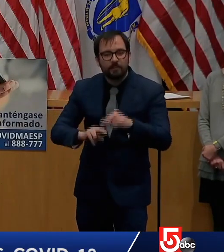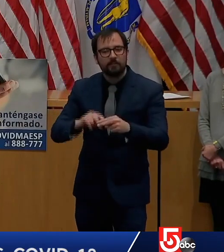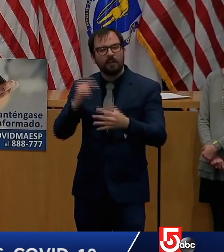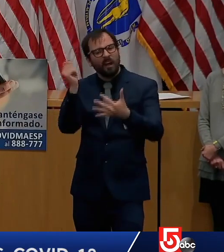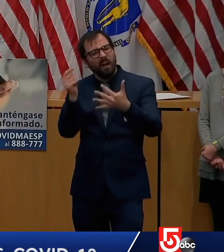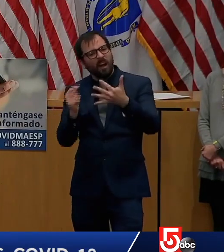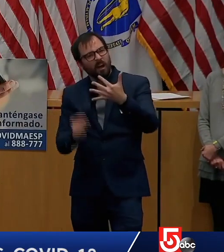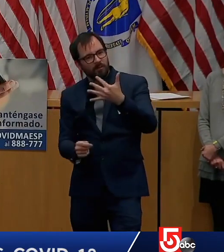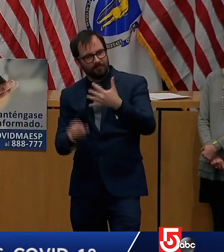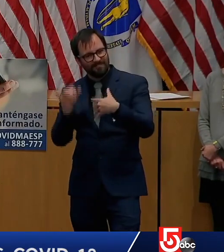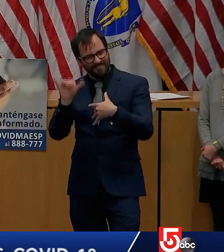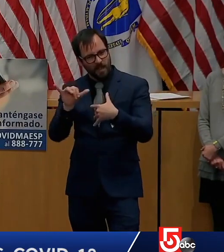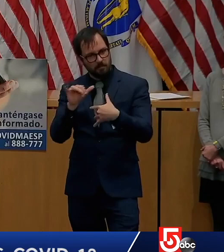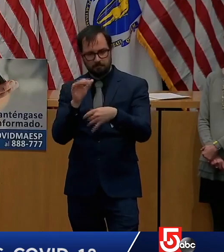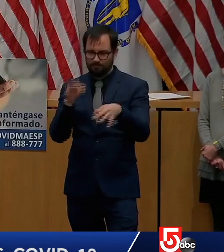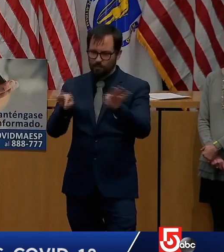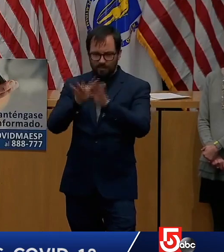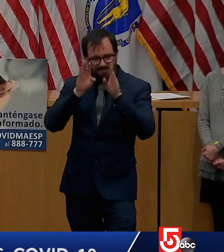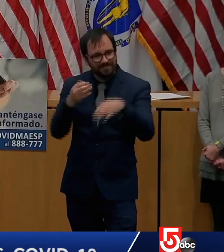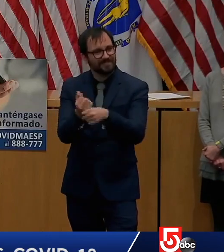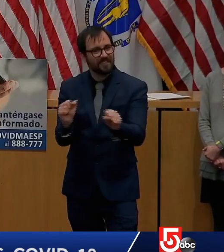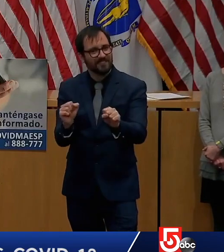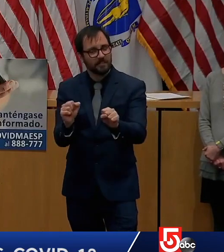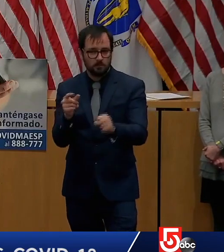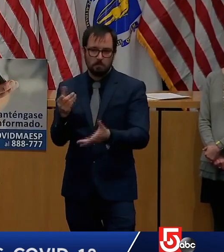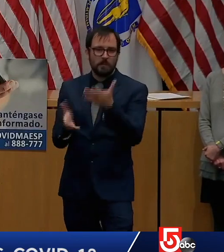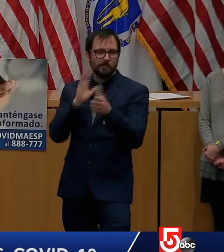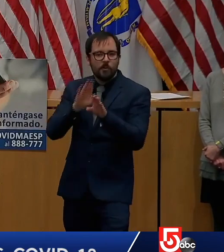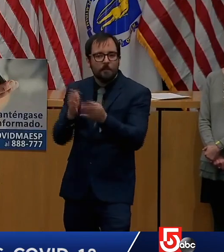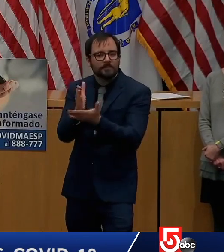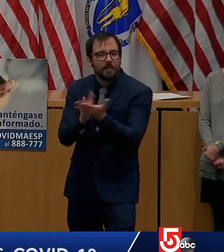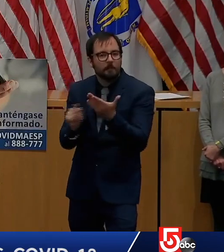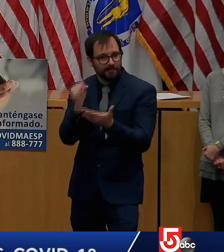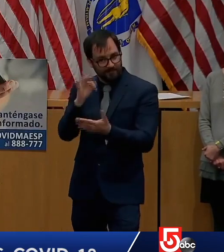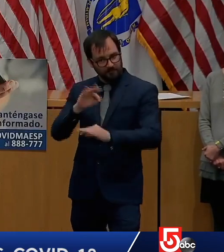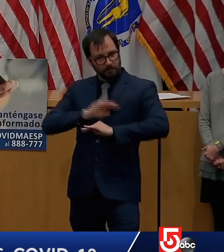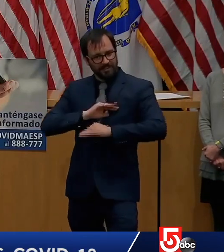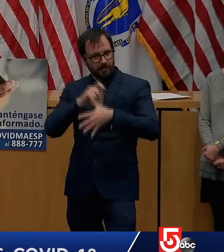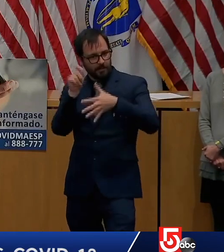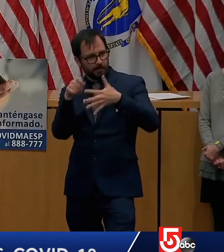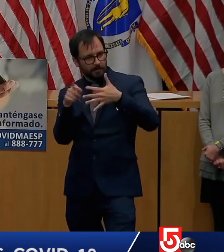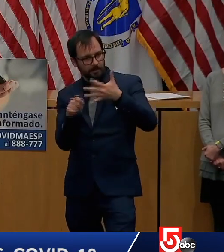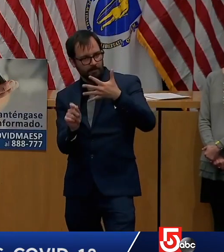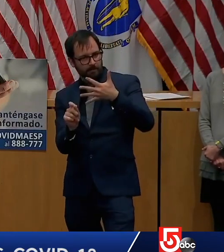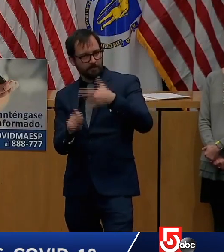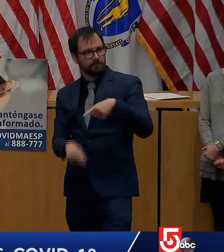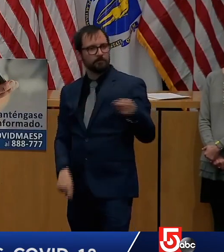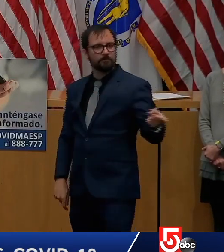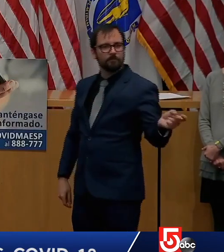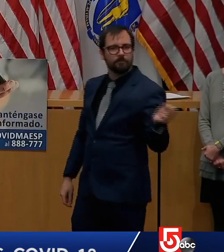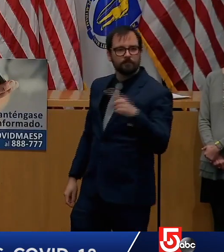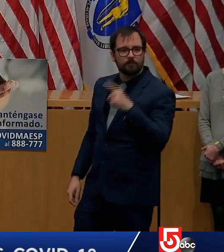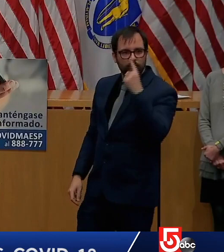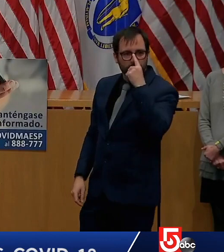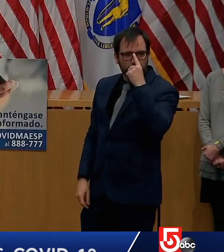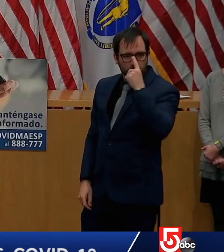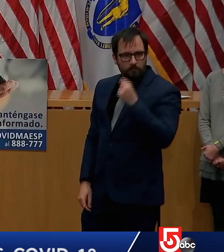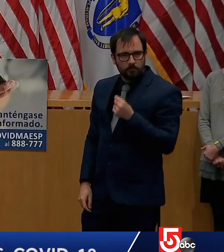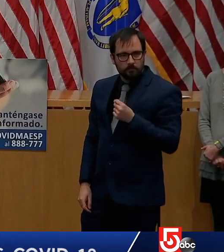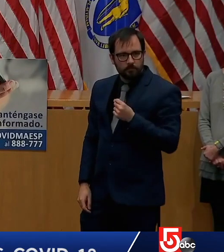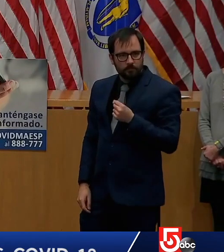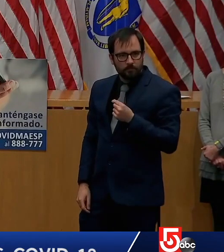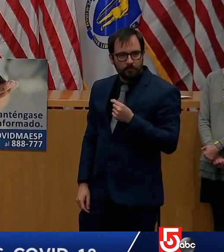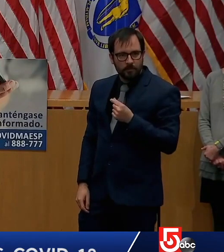measure going forward. But if daycares are closed until June 29th, is there any way that businesses can open before June